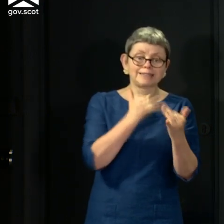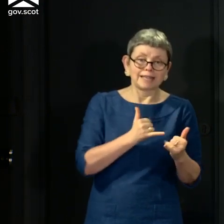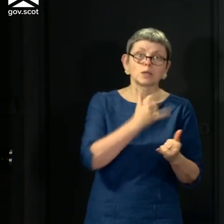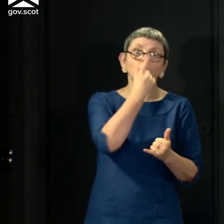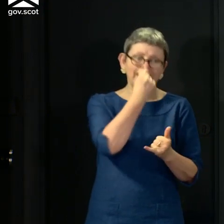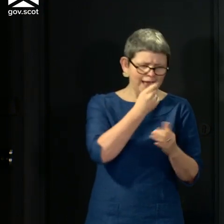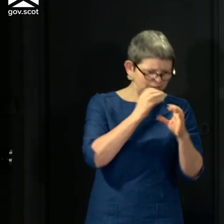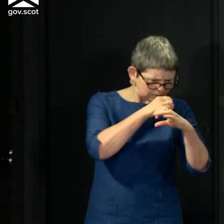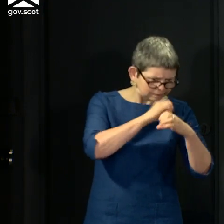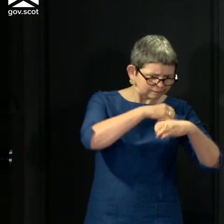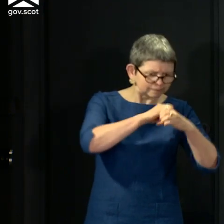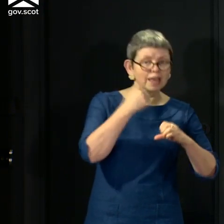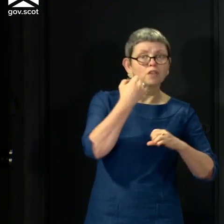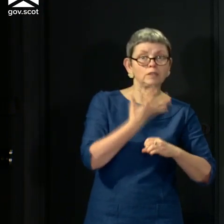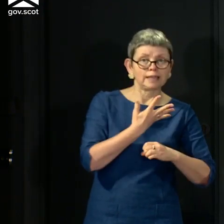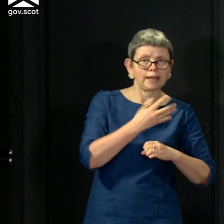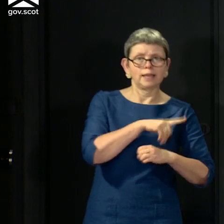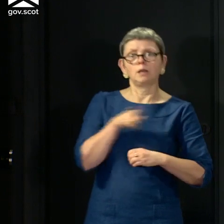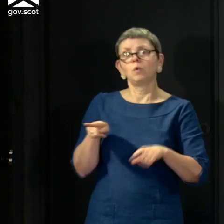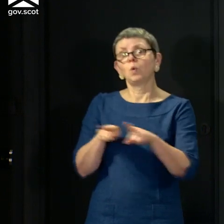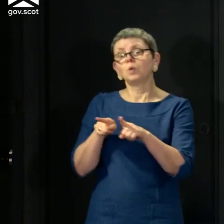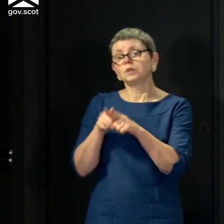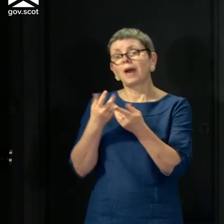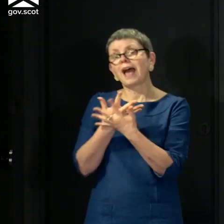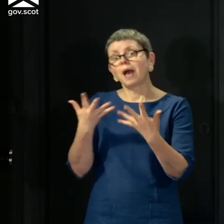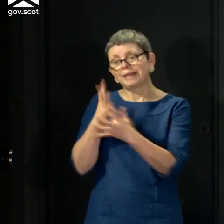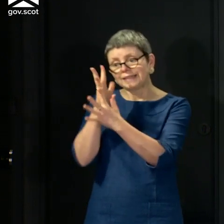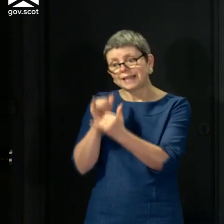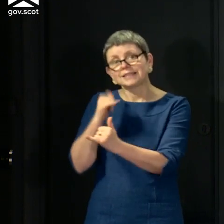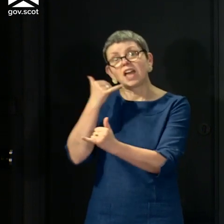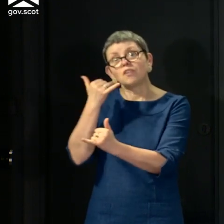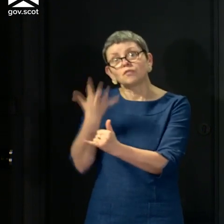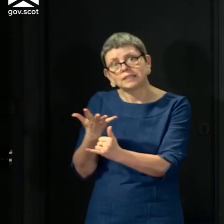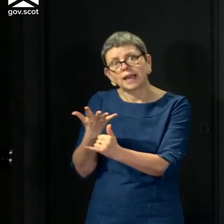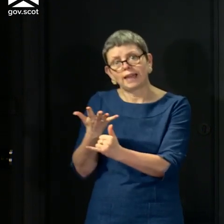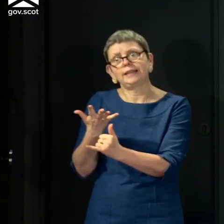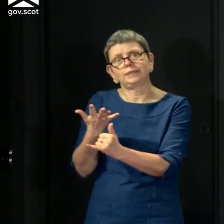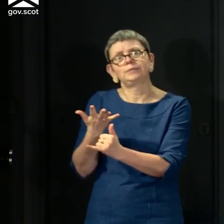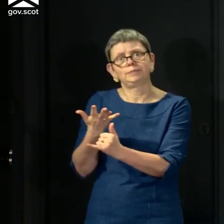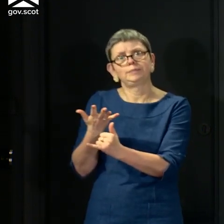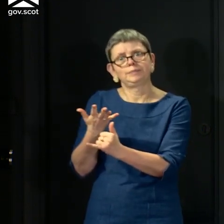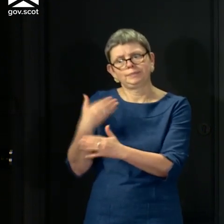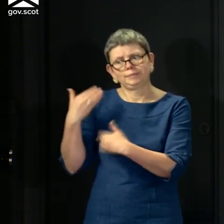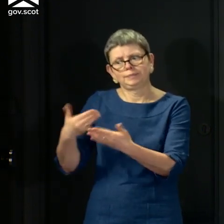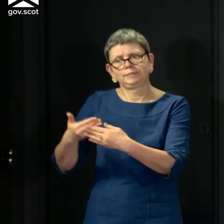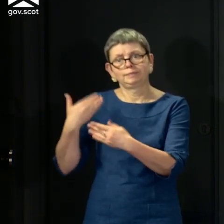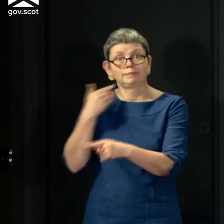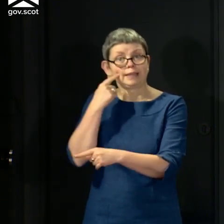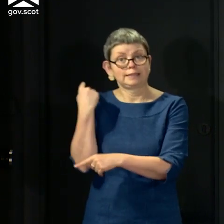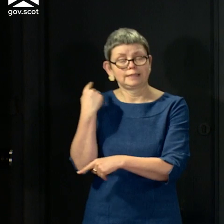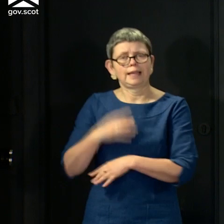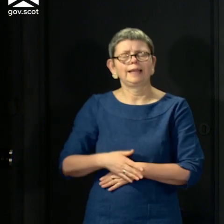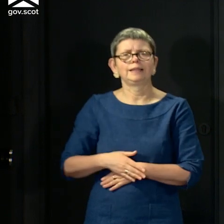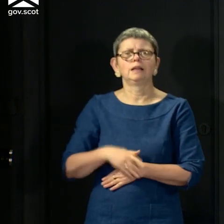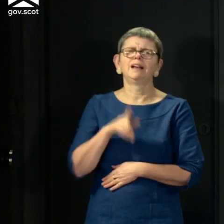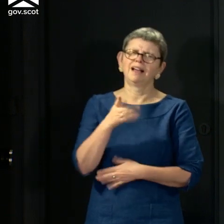and secondly, the number of tests per day that were carried out as of yesterday. And please, in advance, forgive me for the